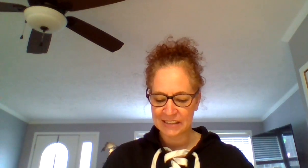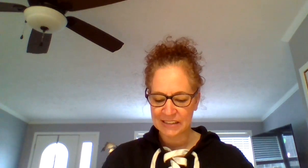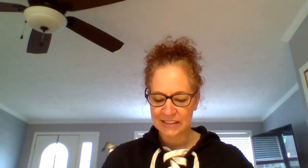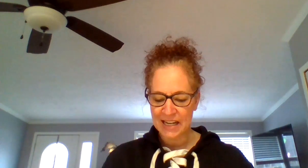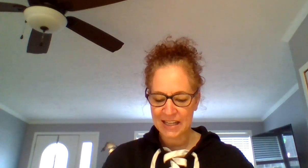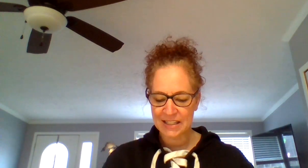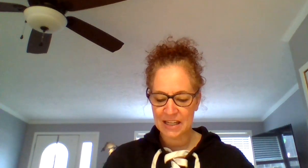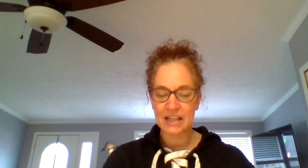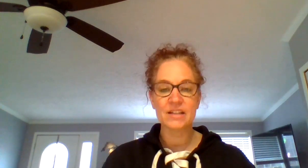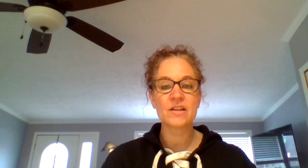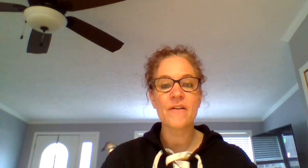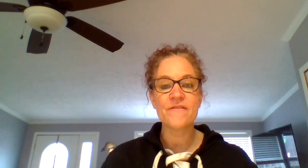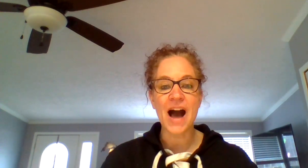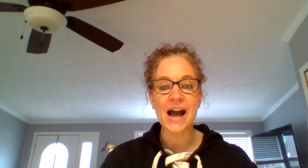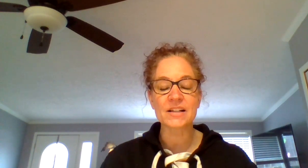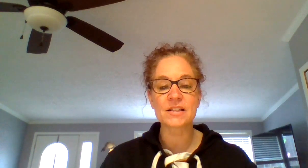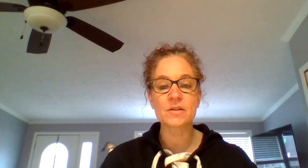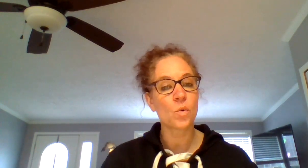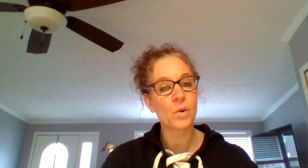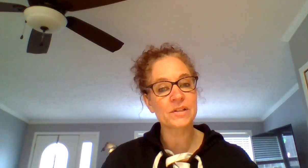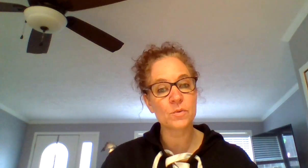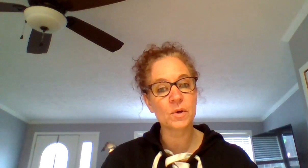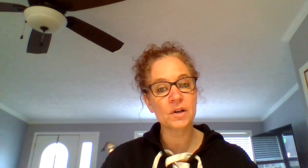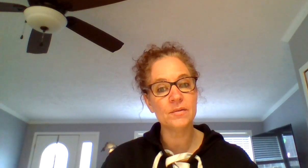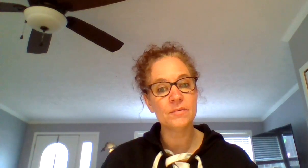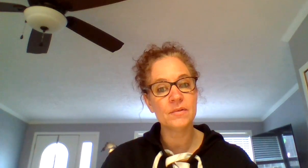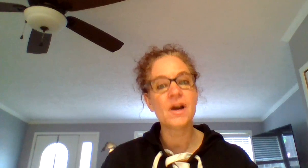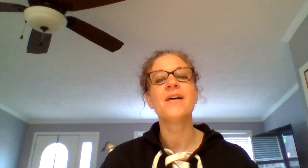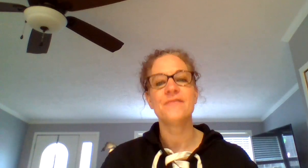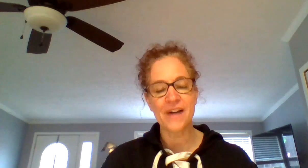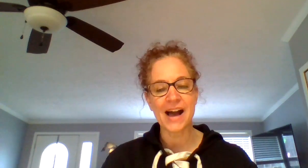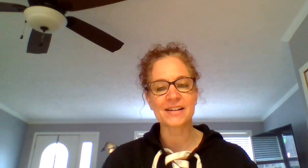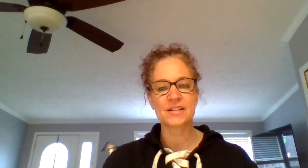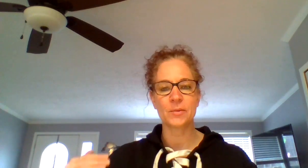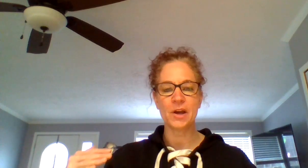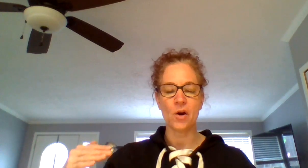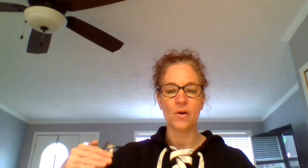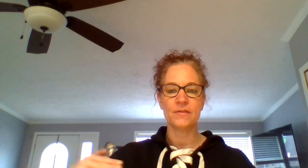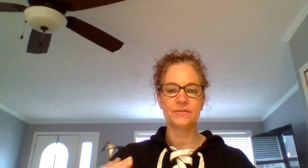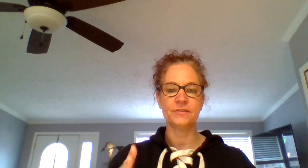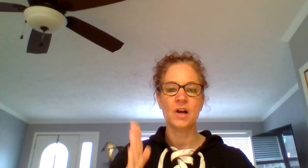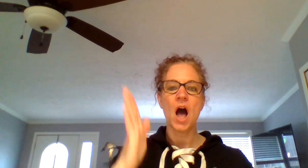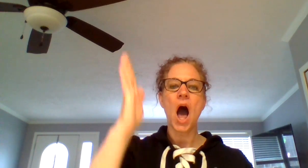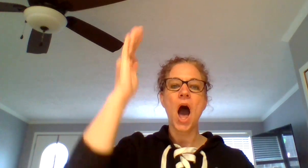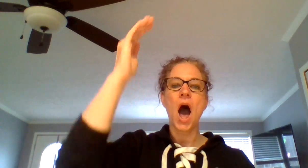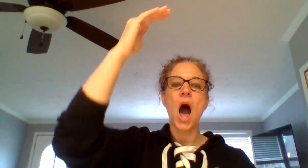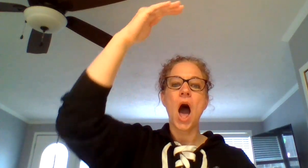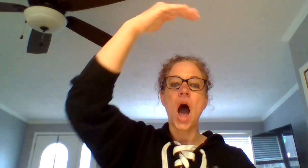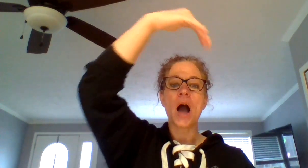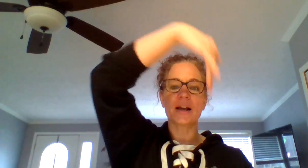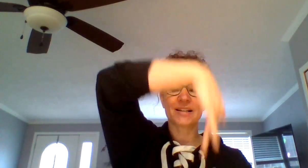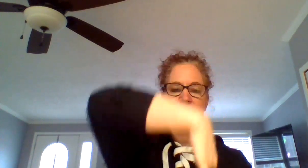What's the word? What's Fox. Here we go. F, a, x.